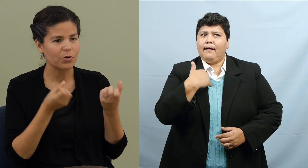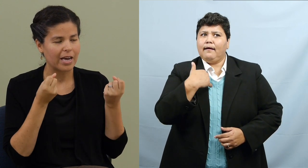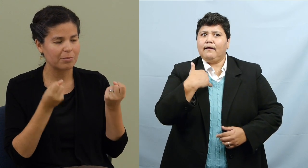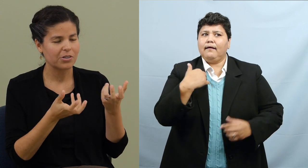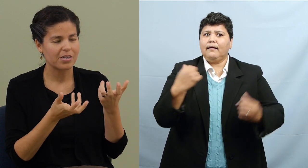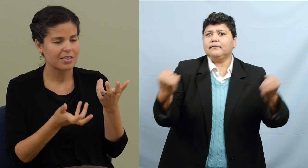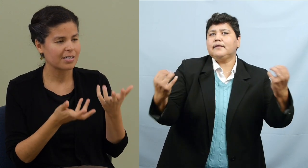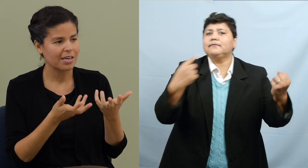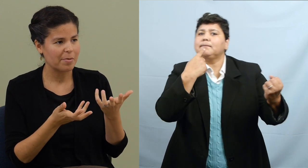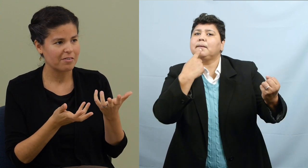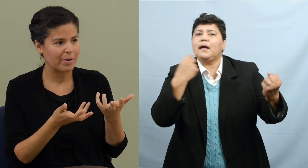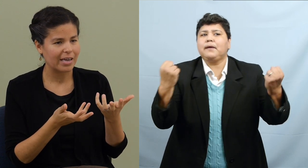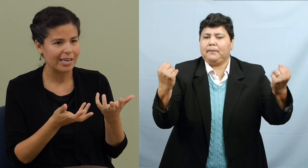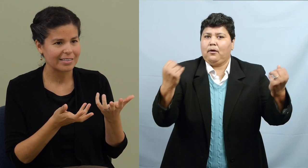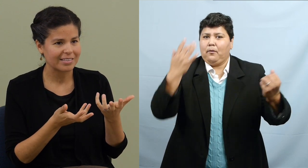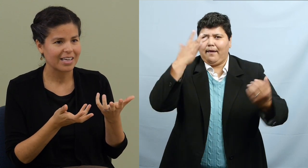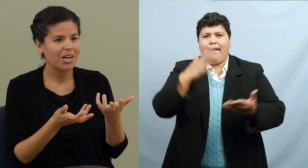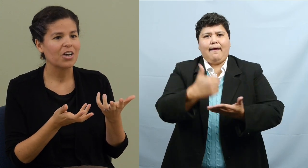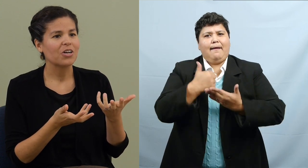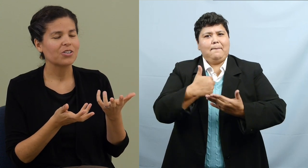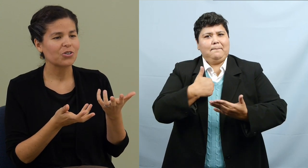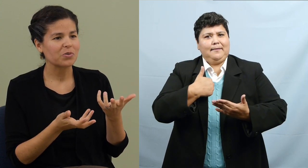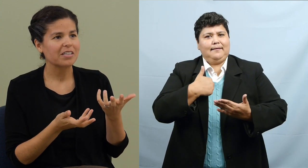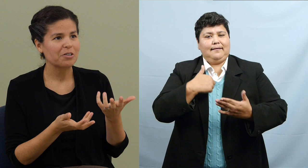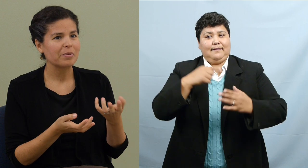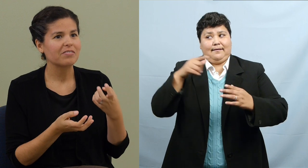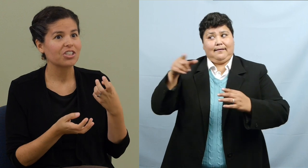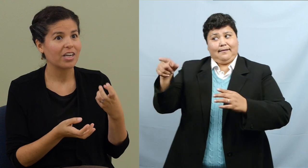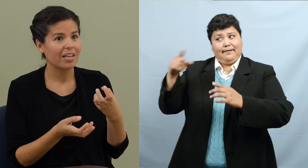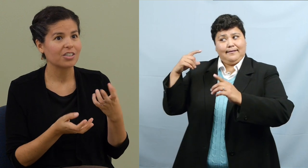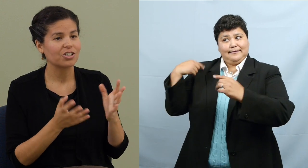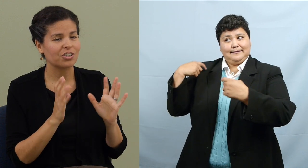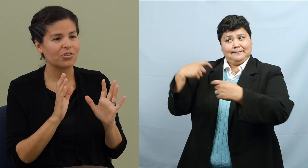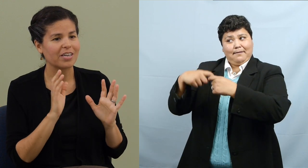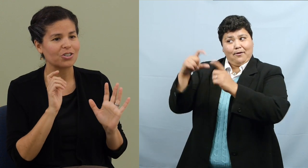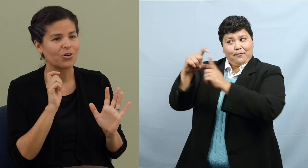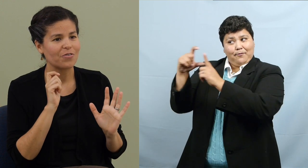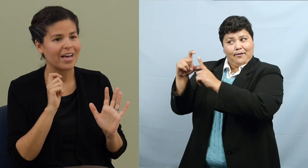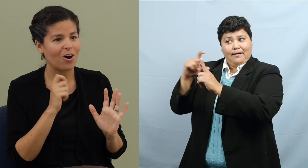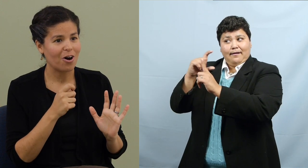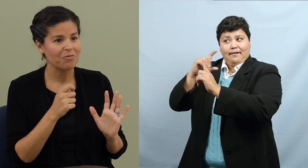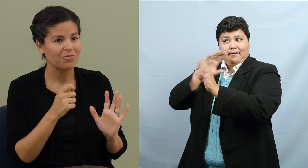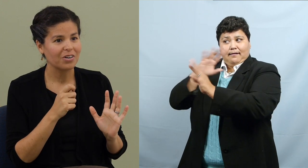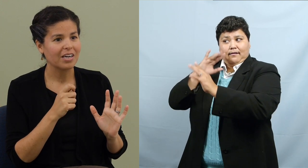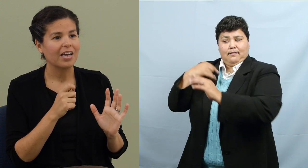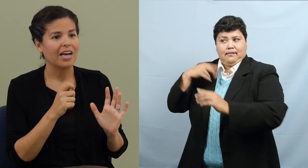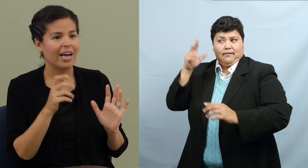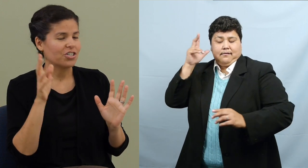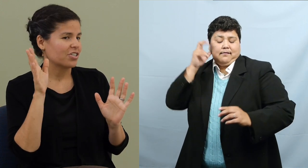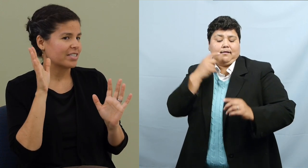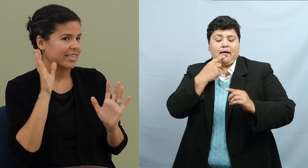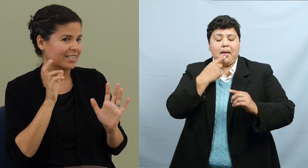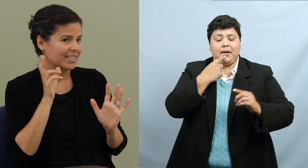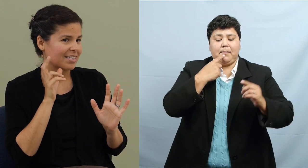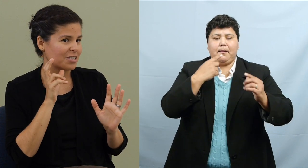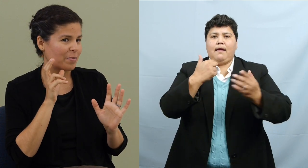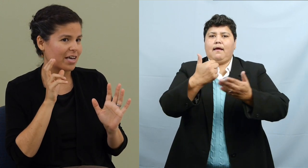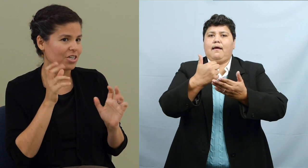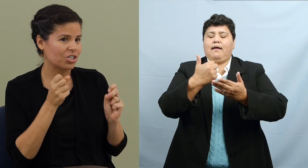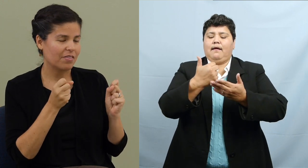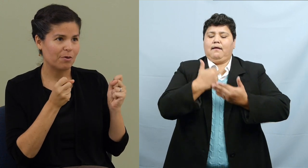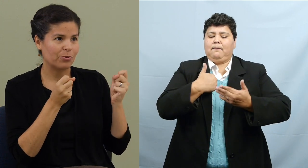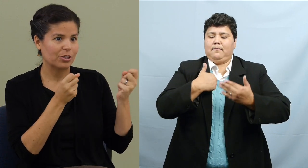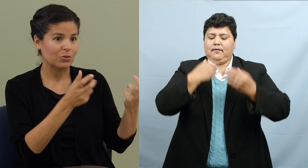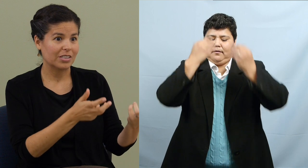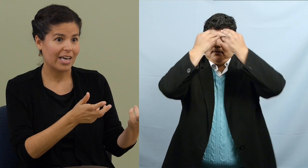the vocabulary that's going to come out of my hands. So it was a little bit of a challenge to try to turn that off and just listen to the